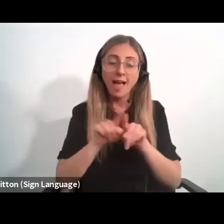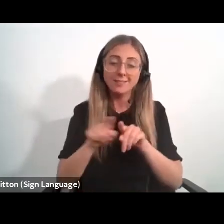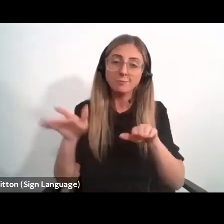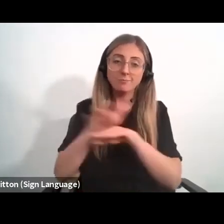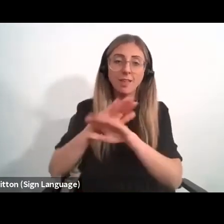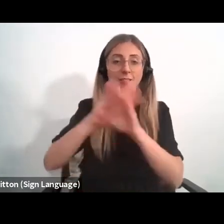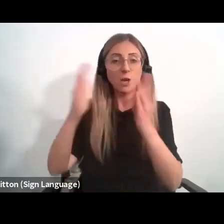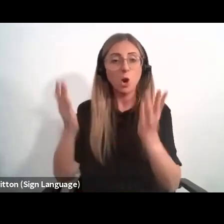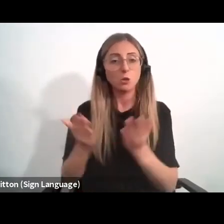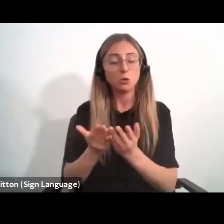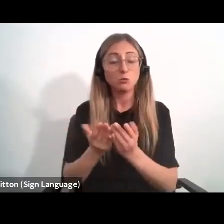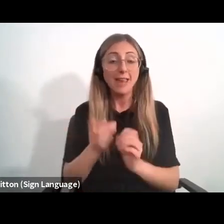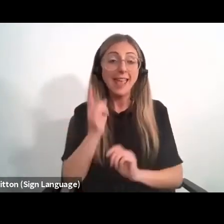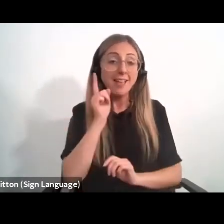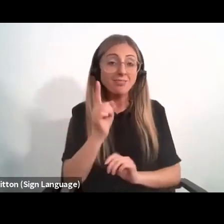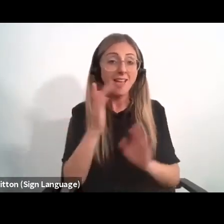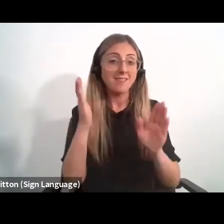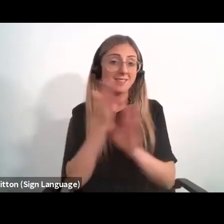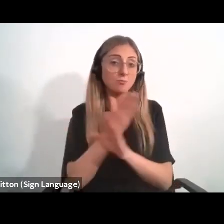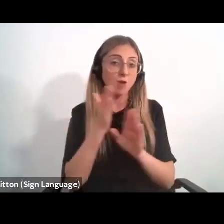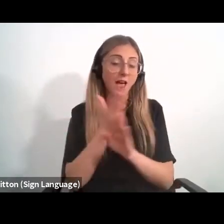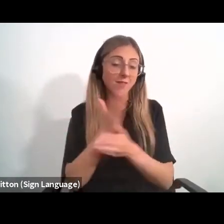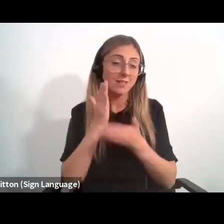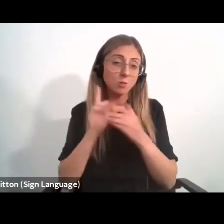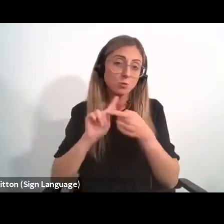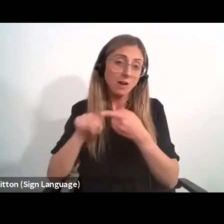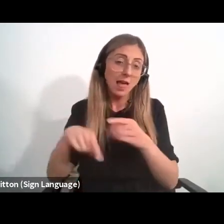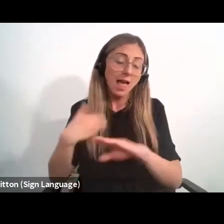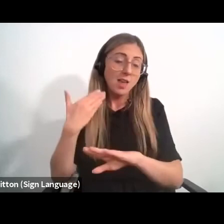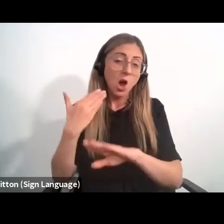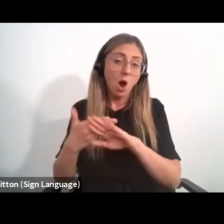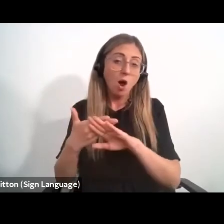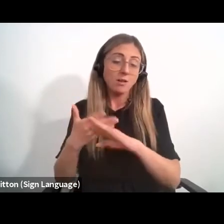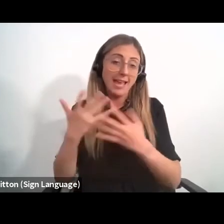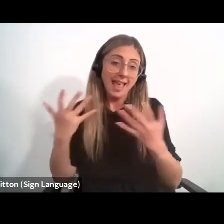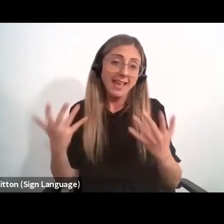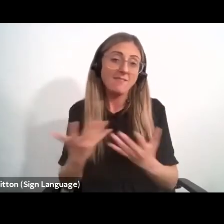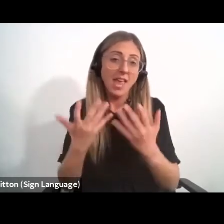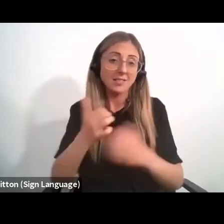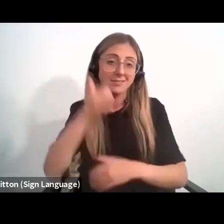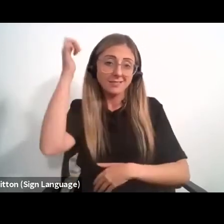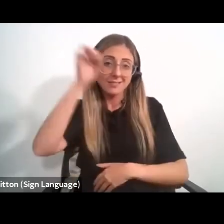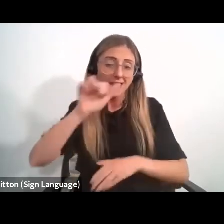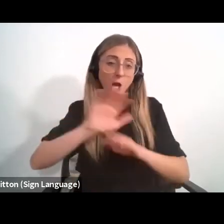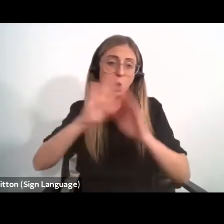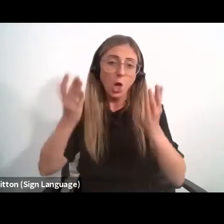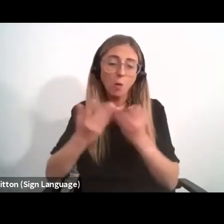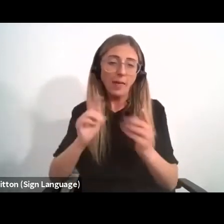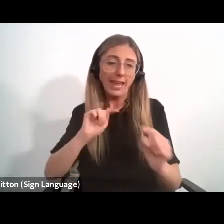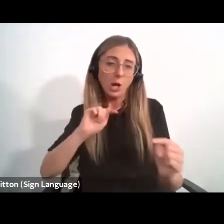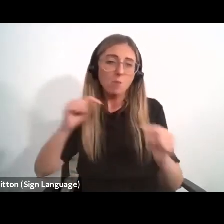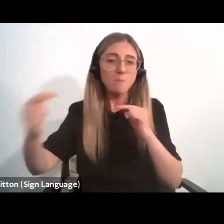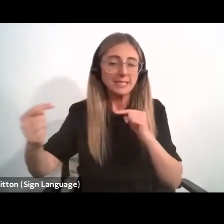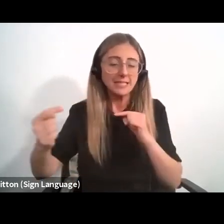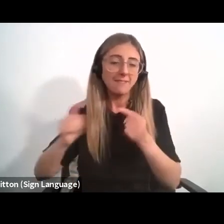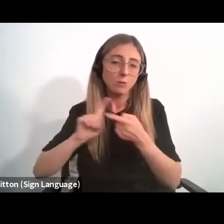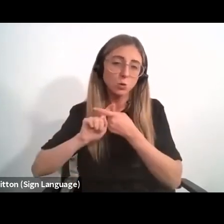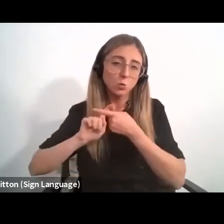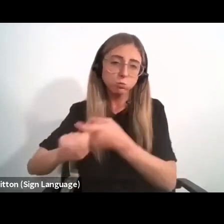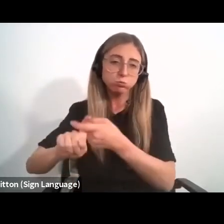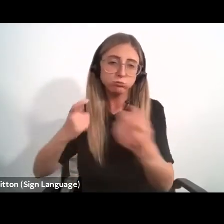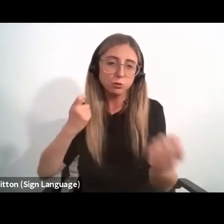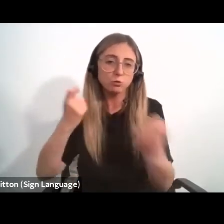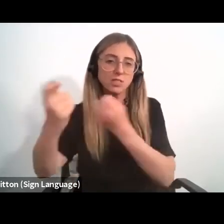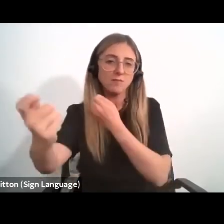the private sector must rely on African scientists to innovate and to become globally competitive to sustain the transformation